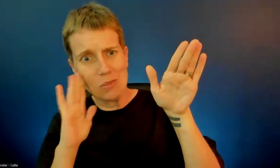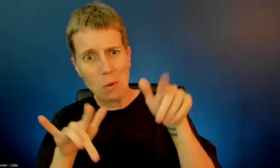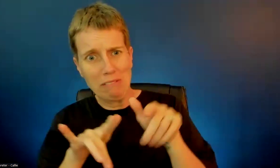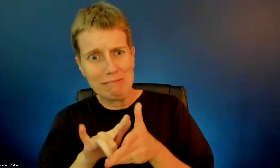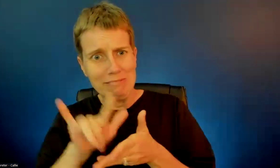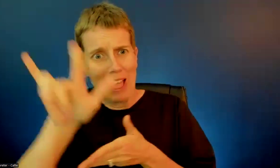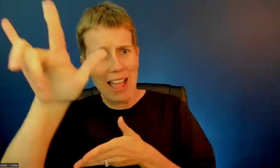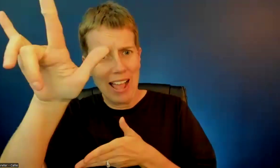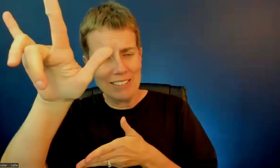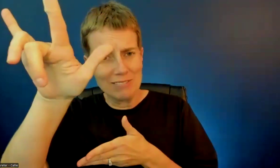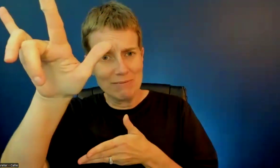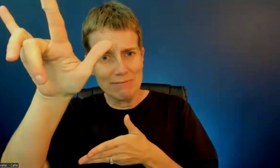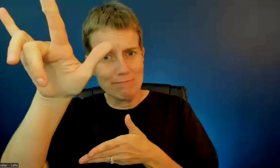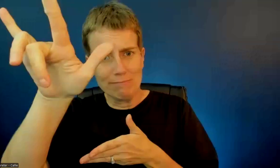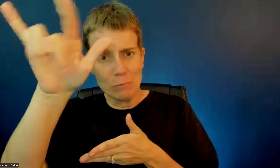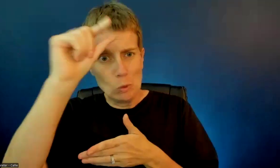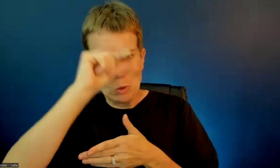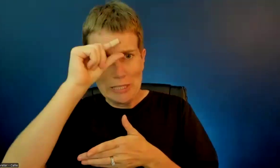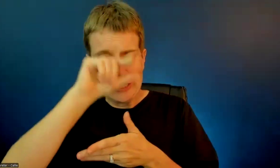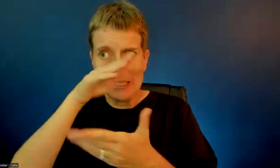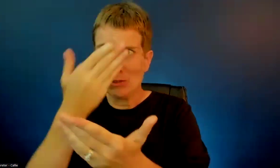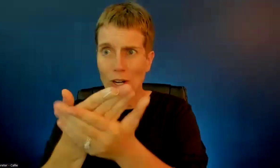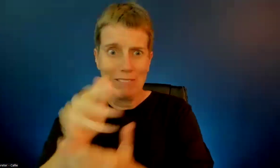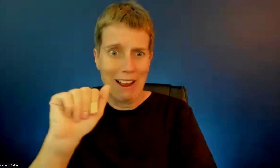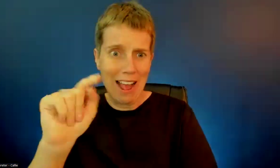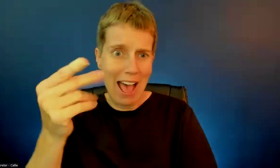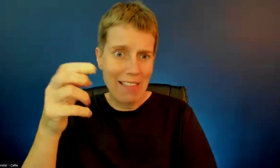and probably fly into, I would think, to Athens.